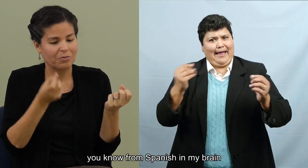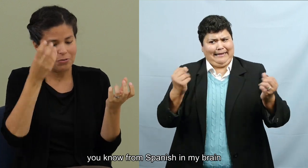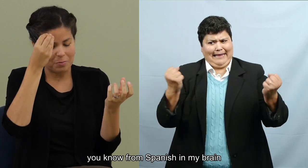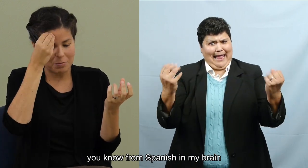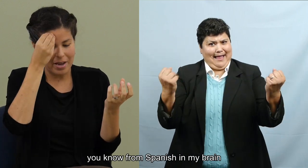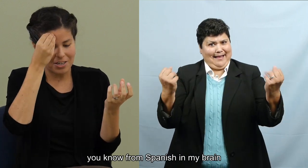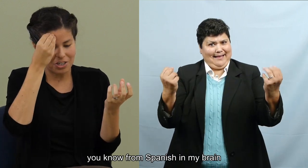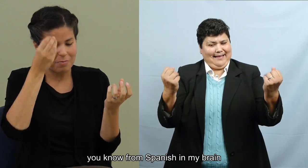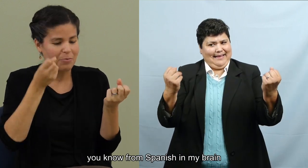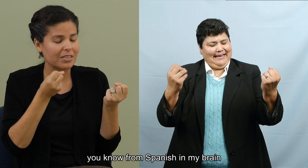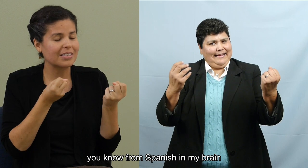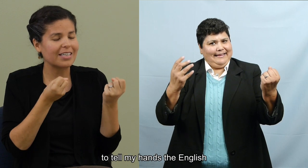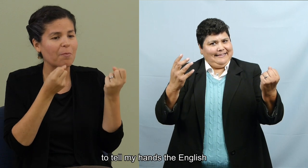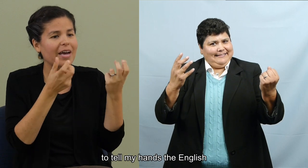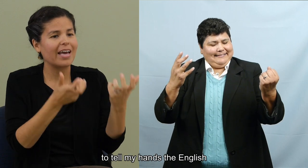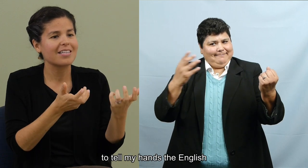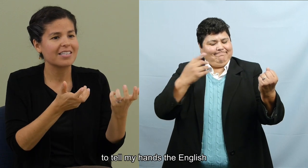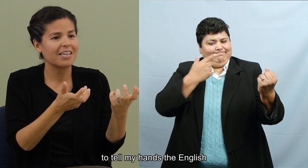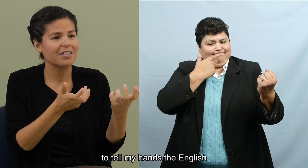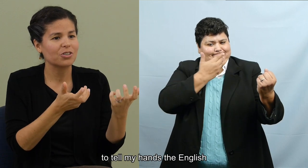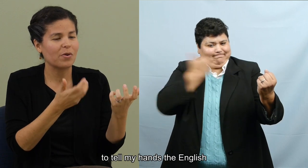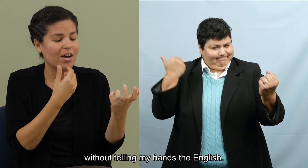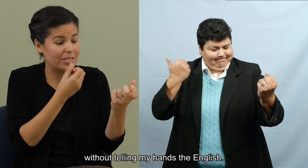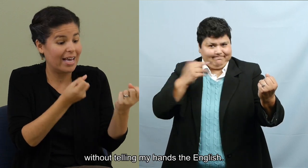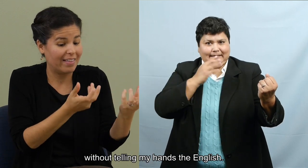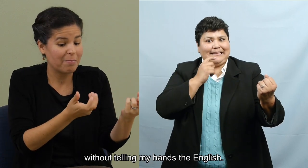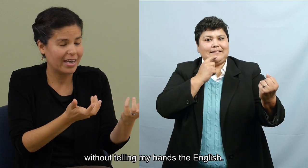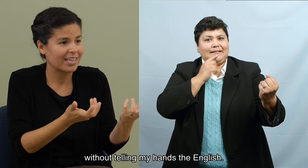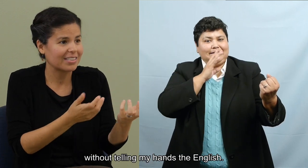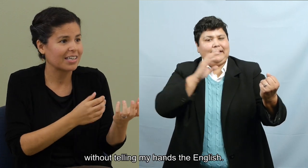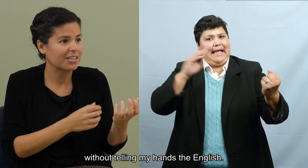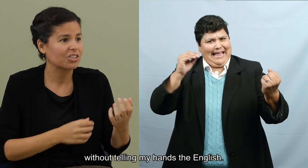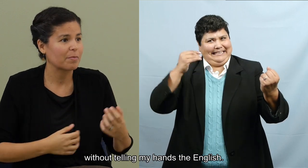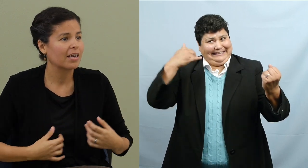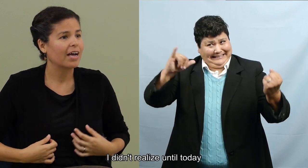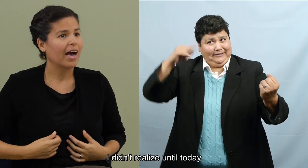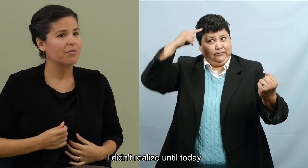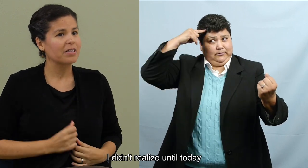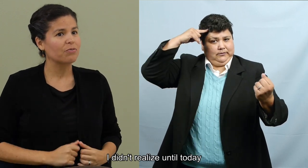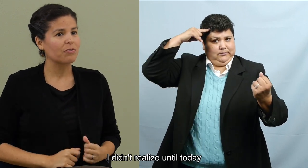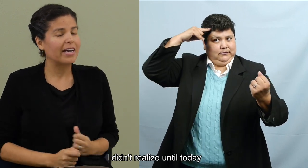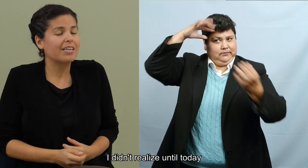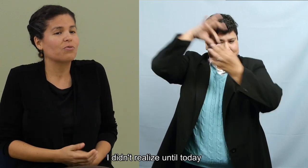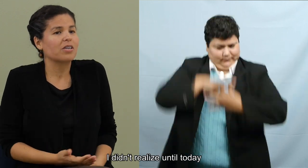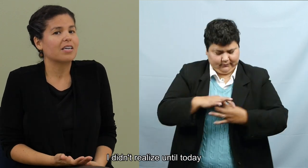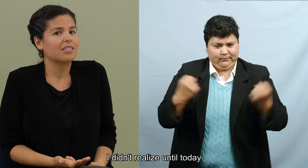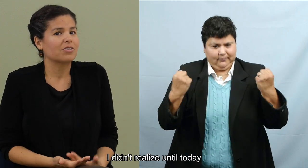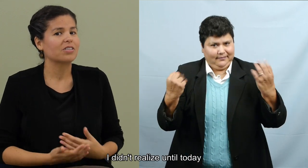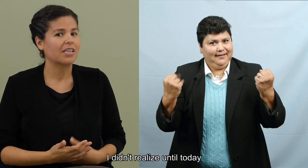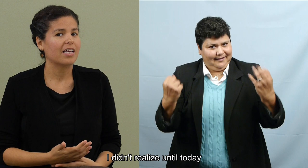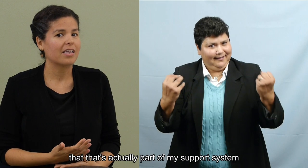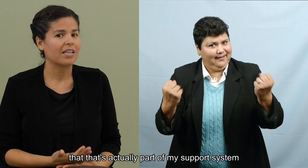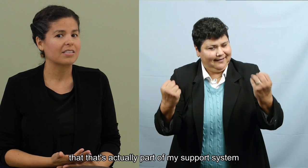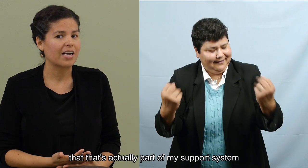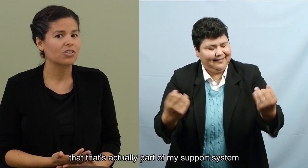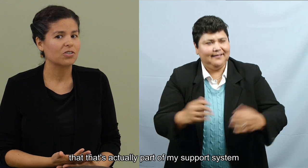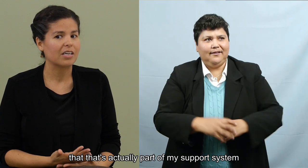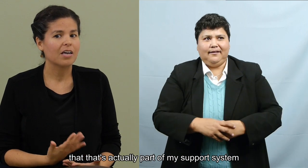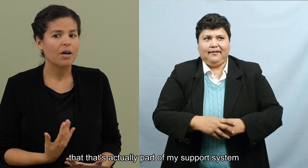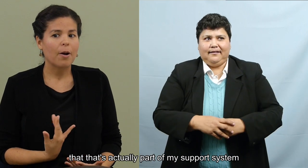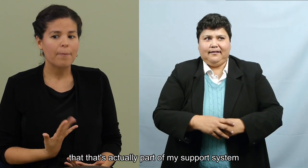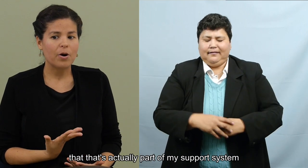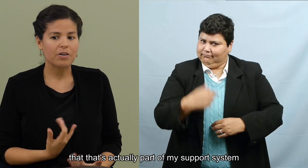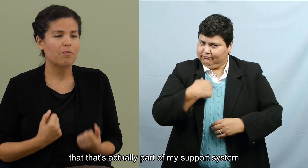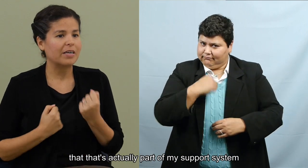you know, from Spanish in my brain to tell my hands the English without telling my hands the English. I mean, I really, I didn't realize till today that that's